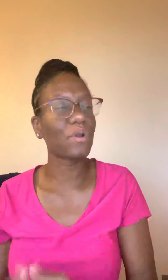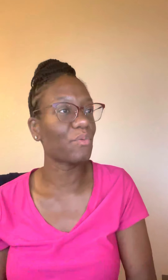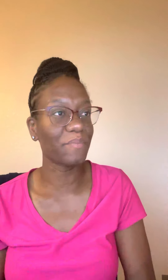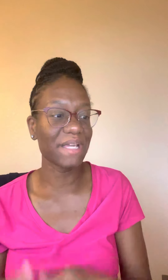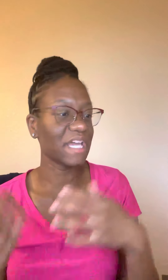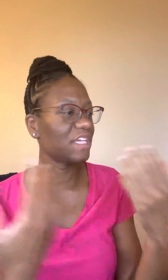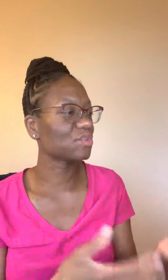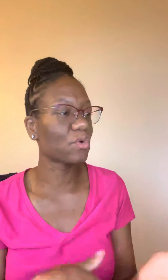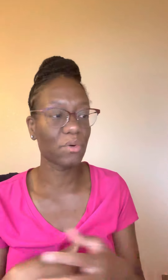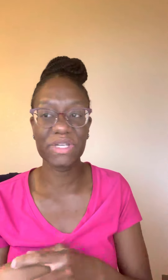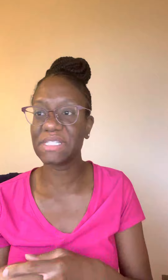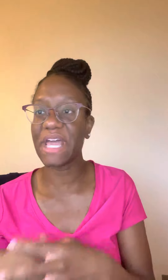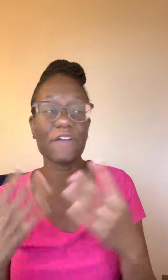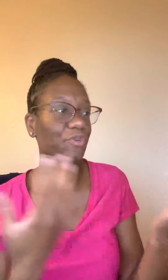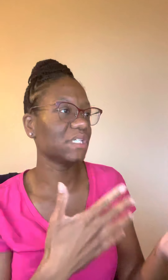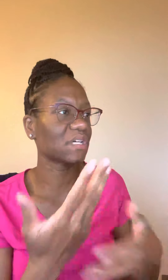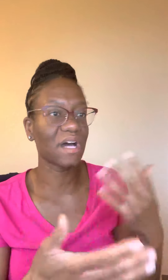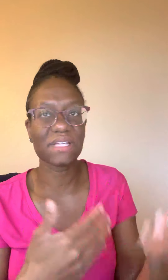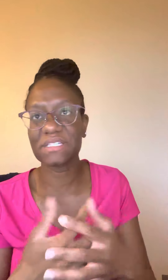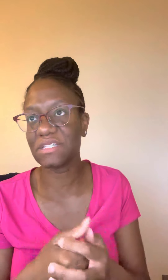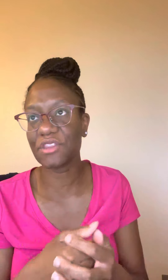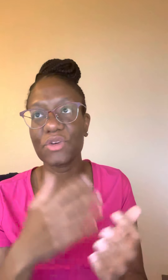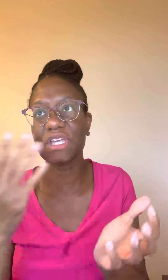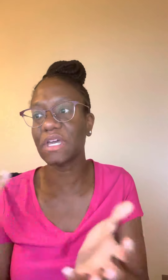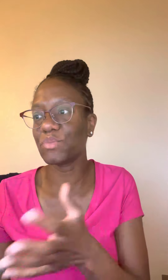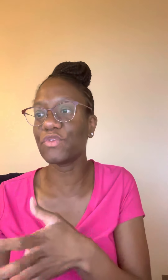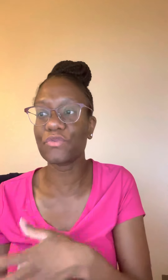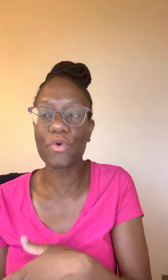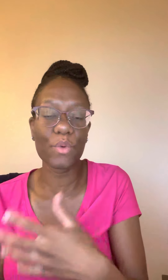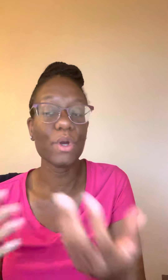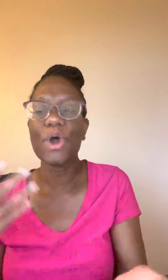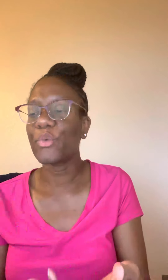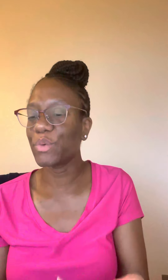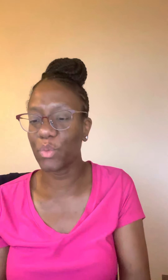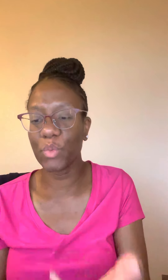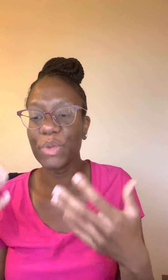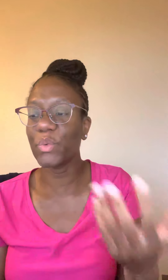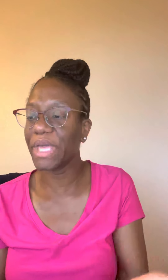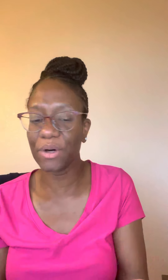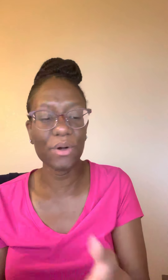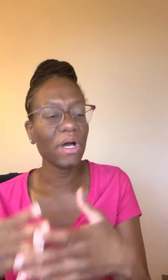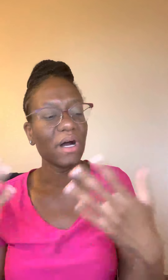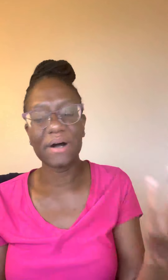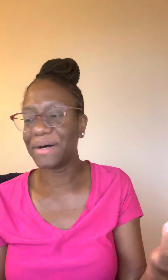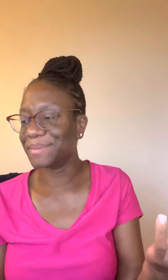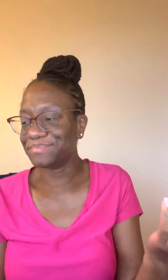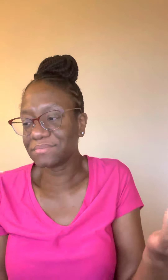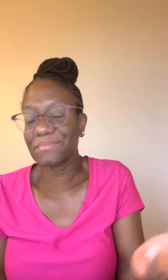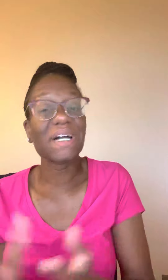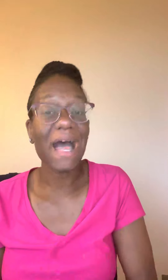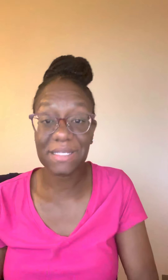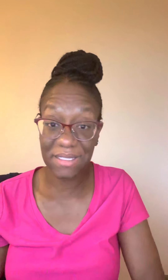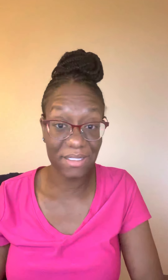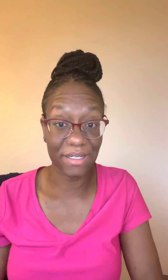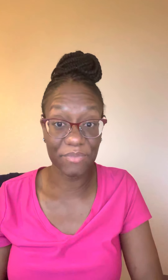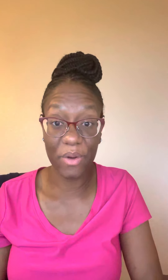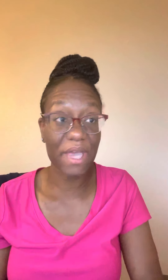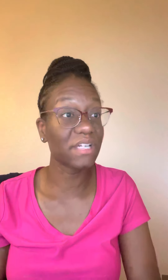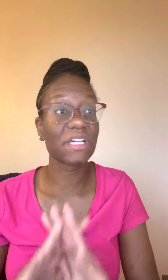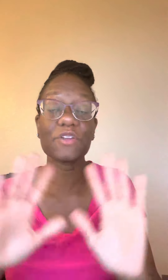on with my day. He's going on with his day. If we need to contact each other again, moving forward, we, we will. Um, but God is good. Okay. Cause it could have